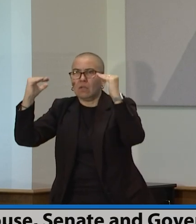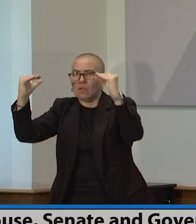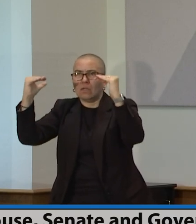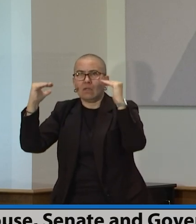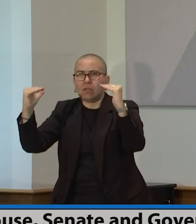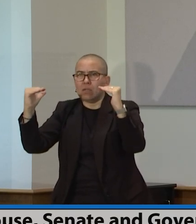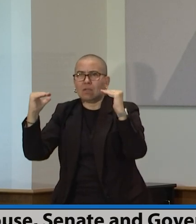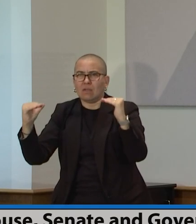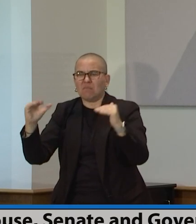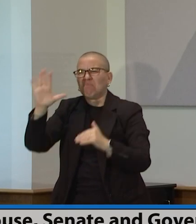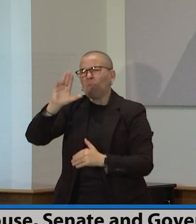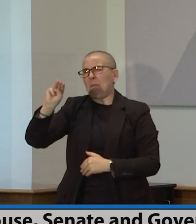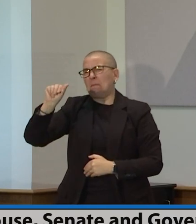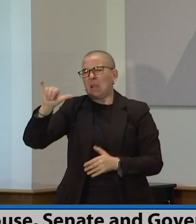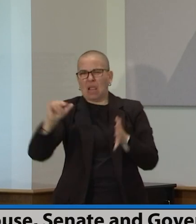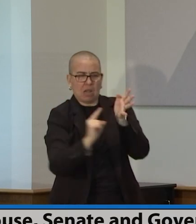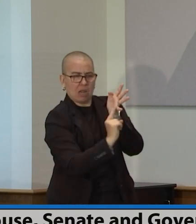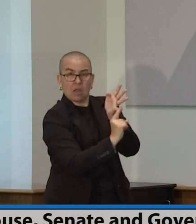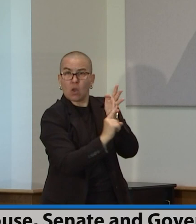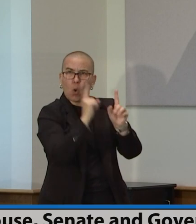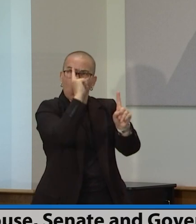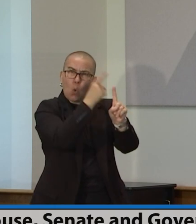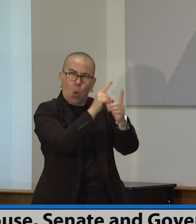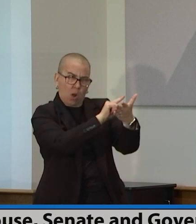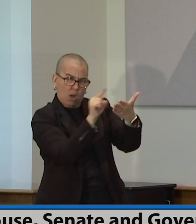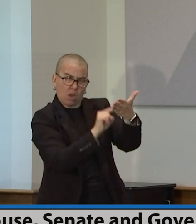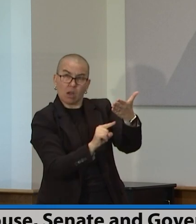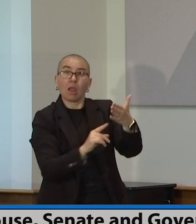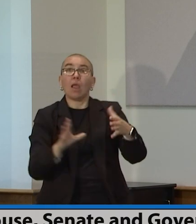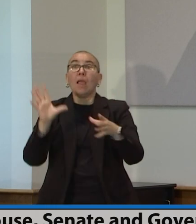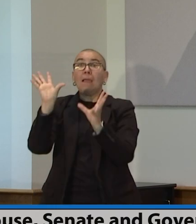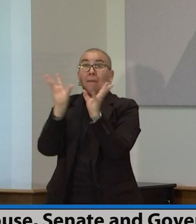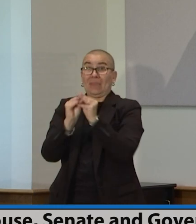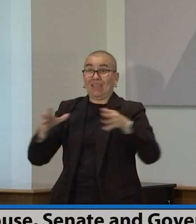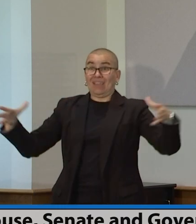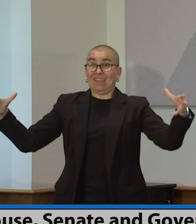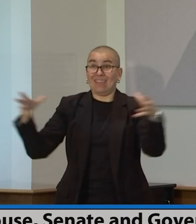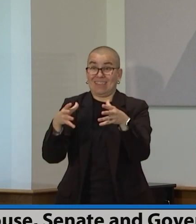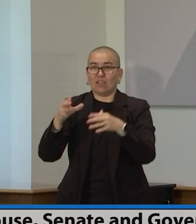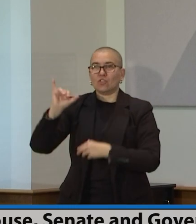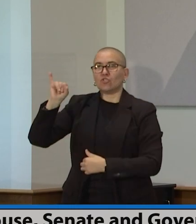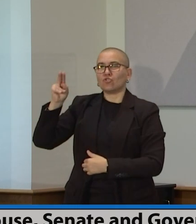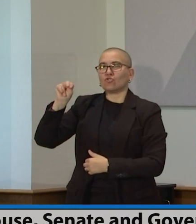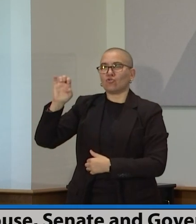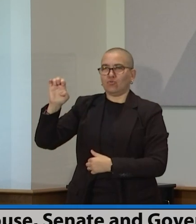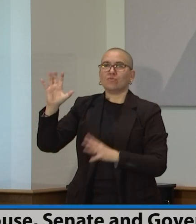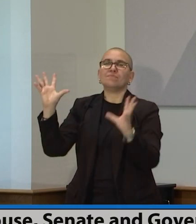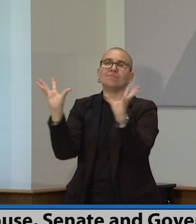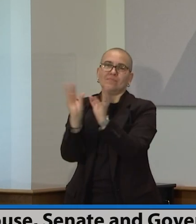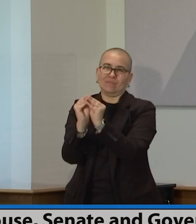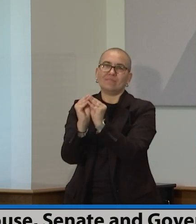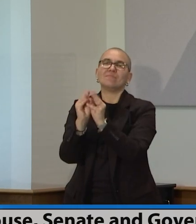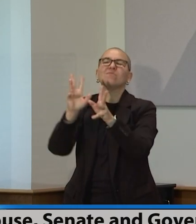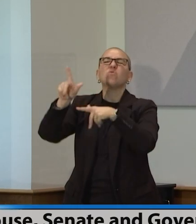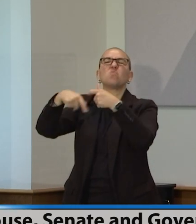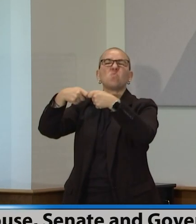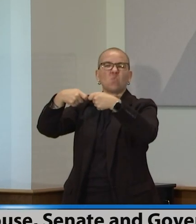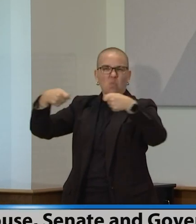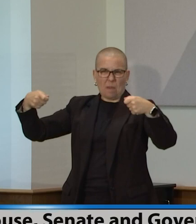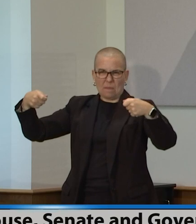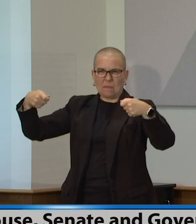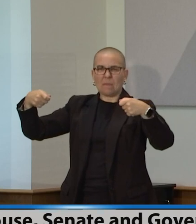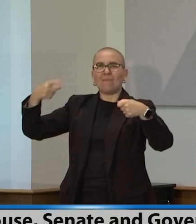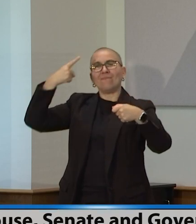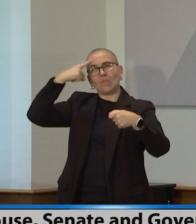June, to be able to wrap up this year's budget. mean, plenty of time, give guidance to this, to not be